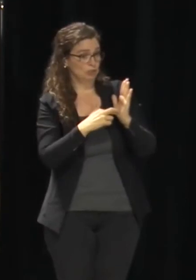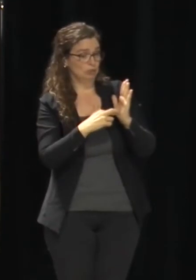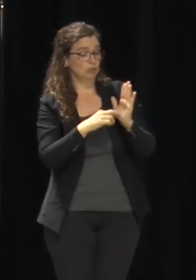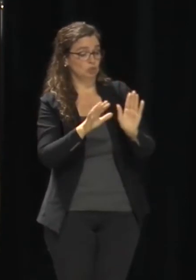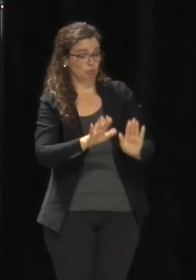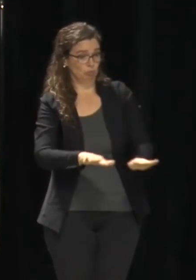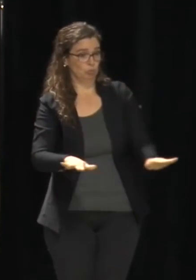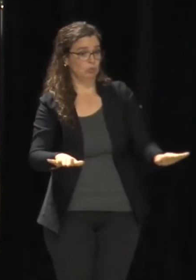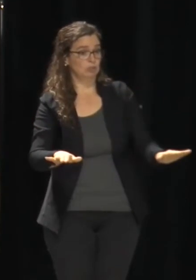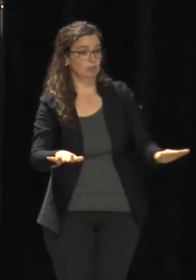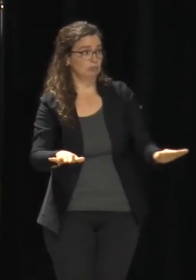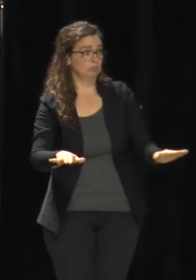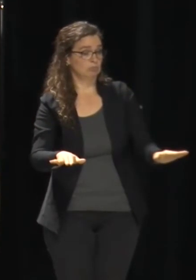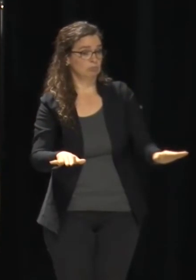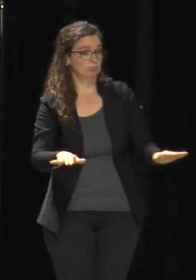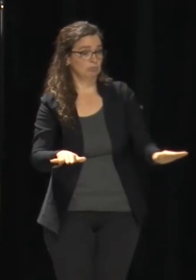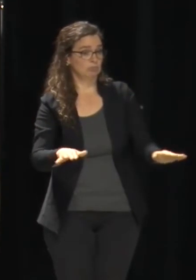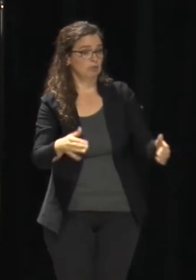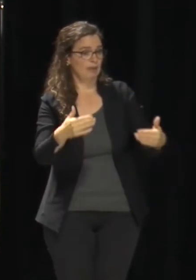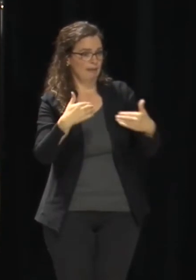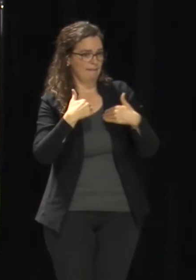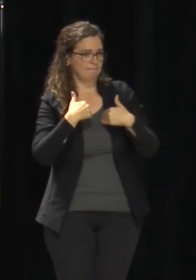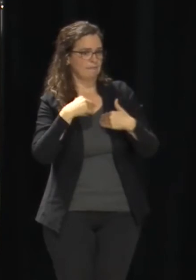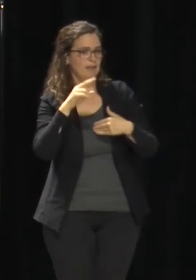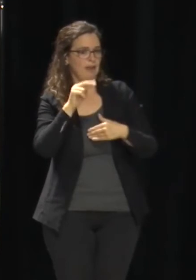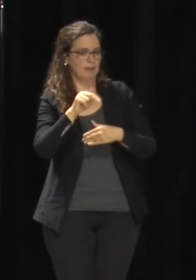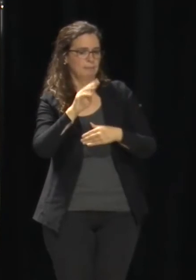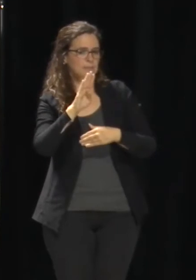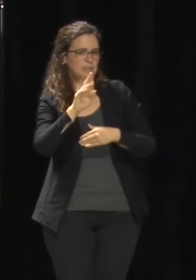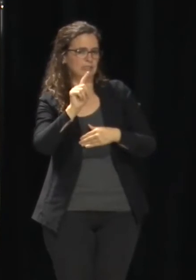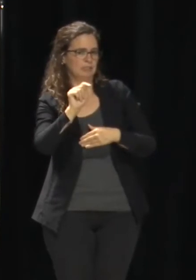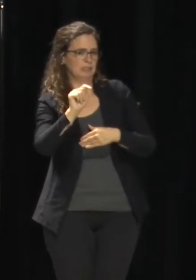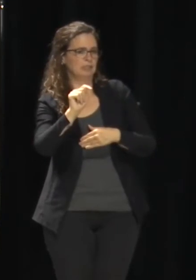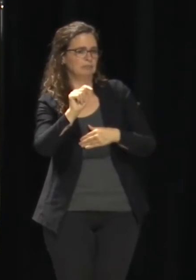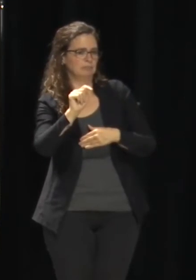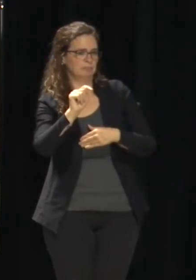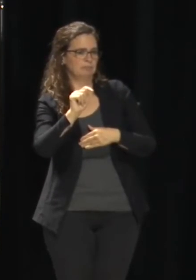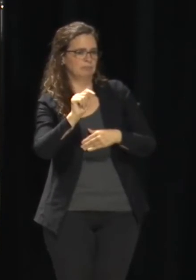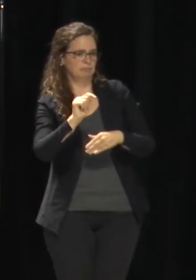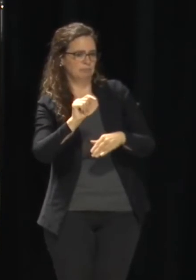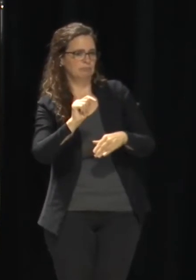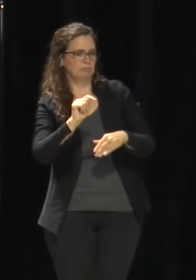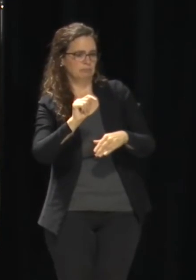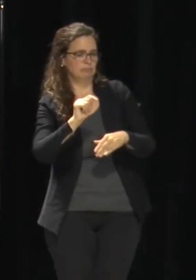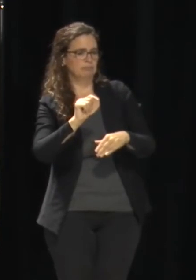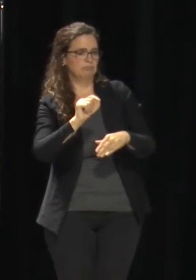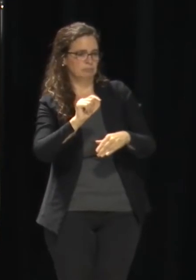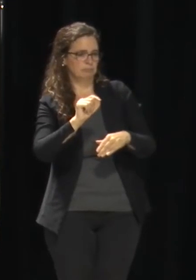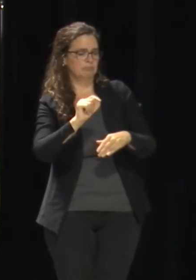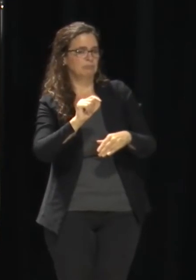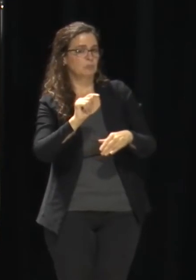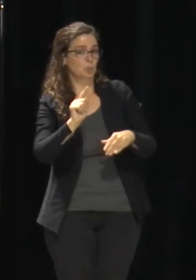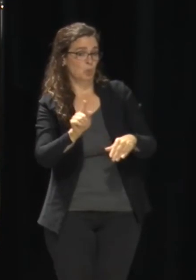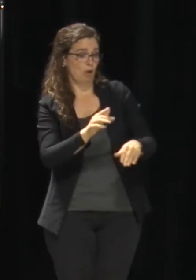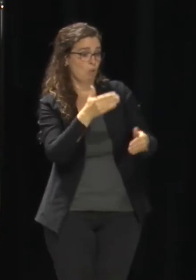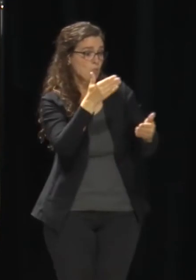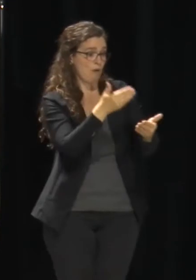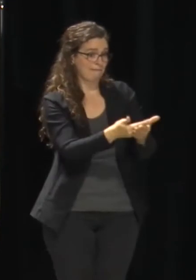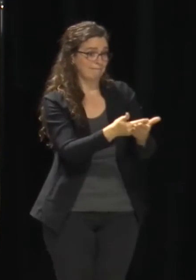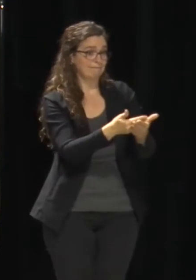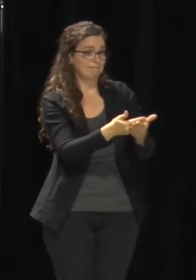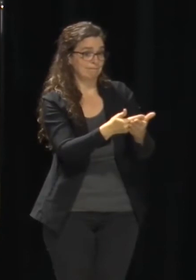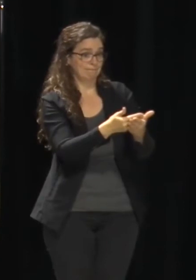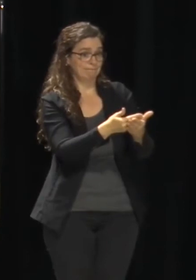the site. That's part of the process when you set the appointment. And then you create this online portal where then the